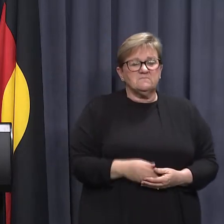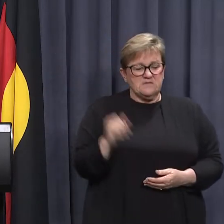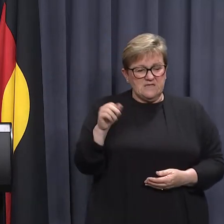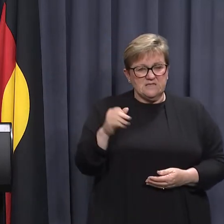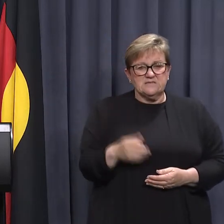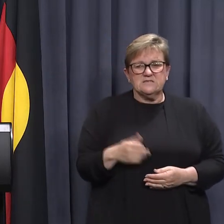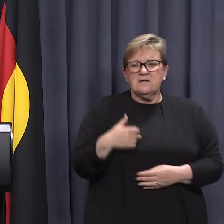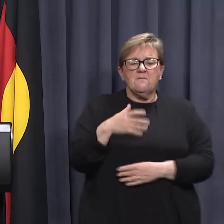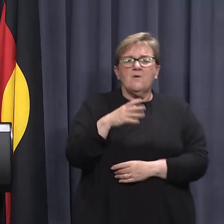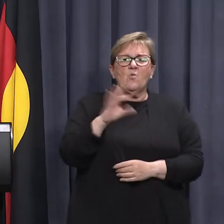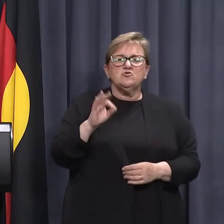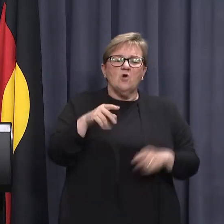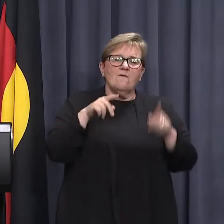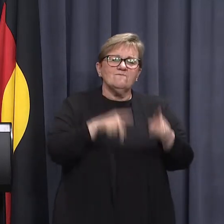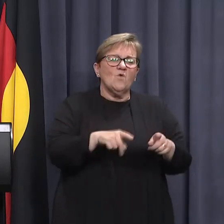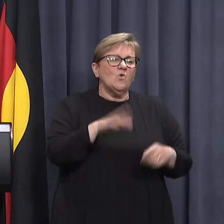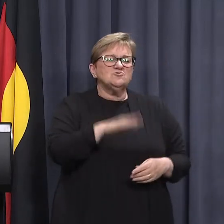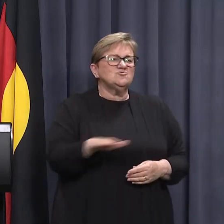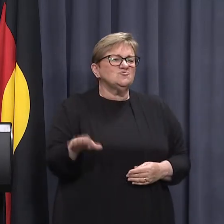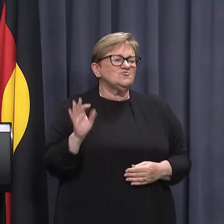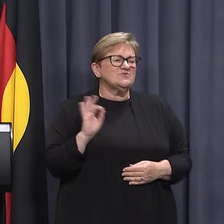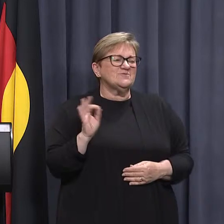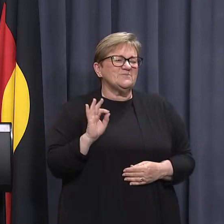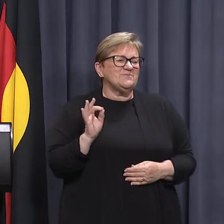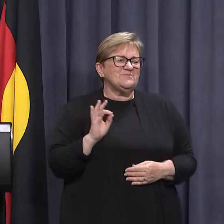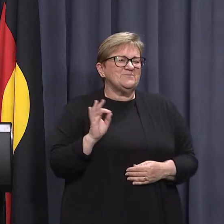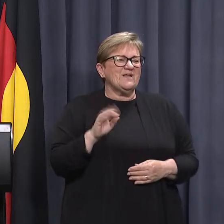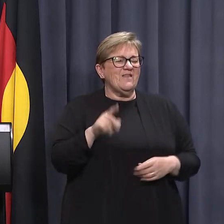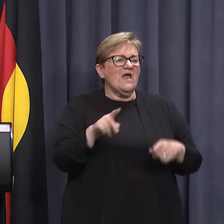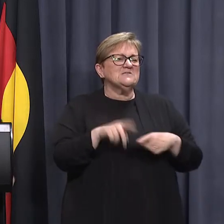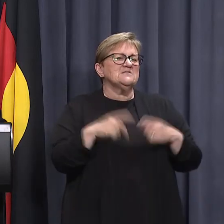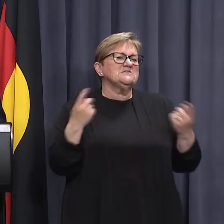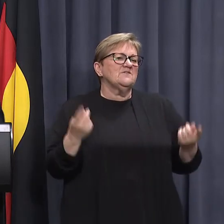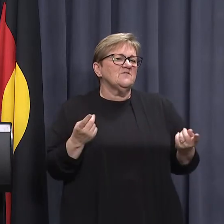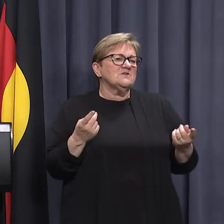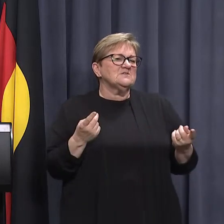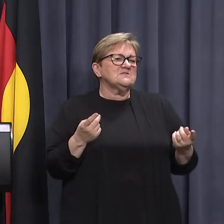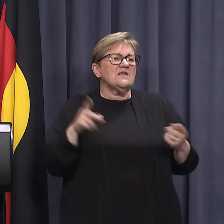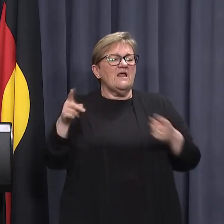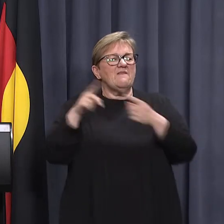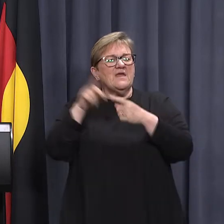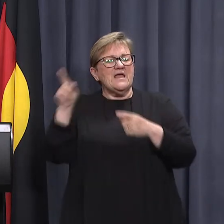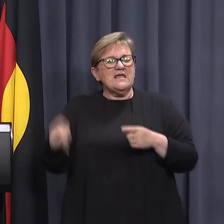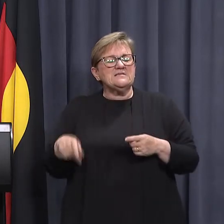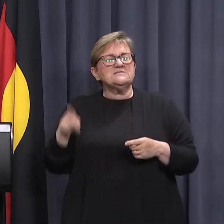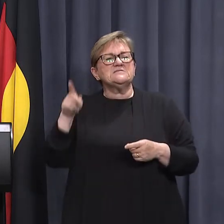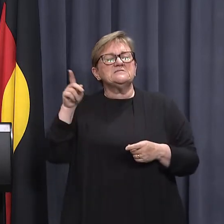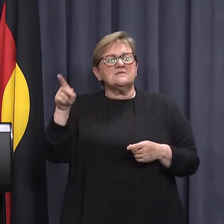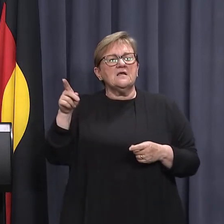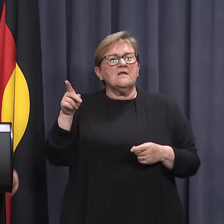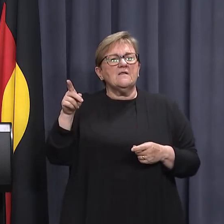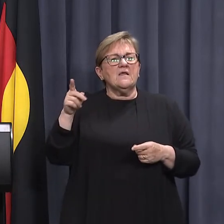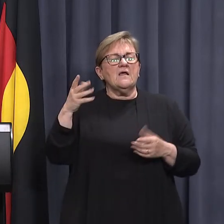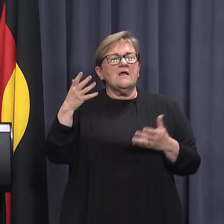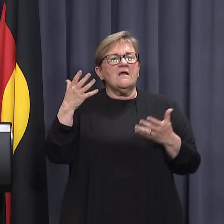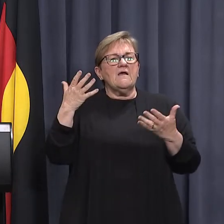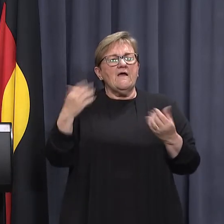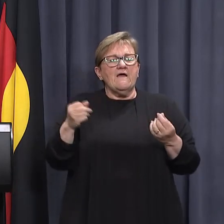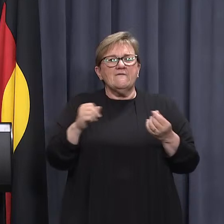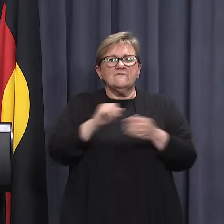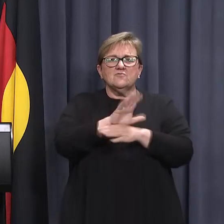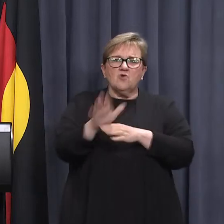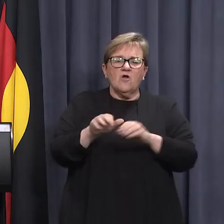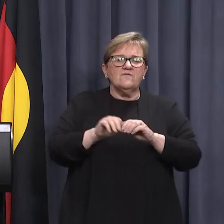did, but we don't mandate children. So we don't mandate children. That's probably the difference. And over there, there's widespread spread of